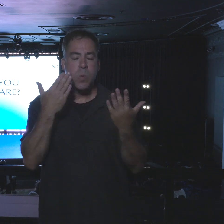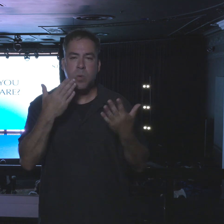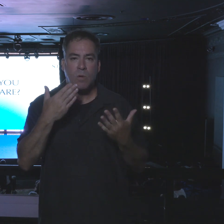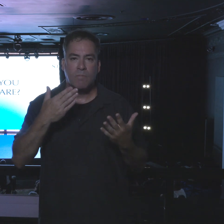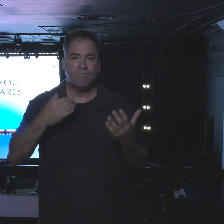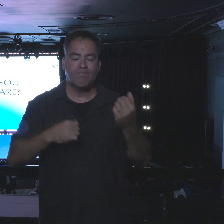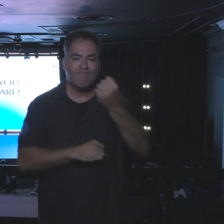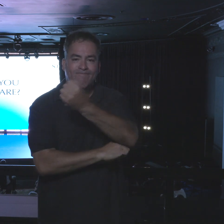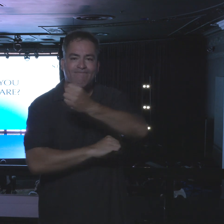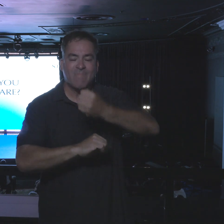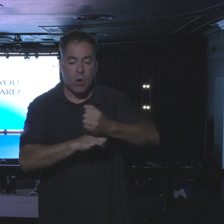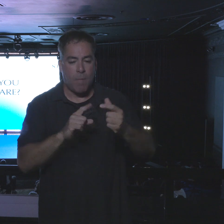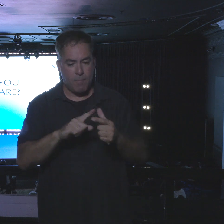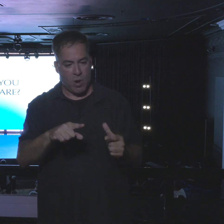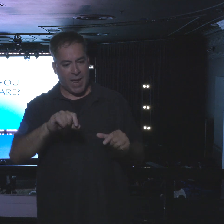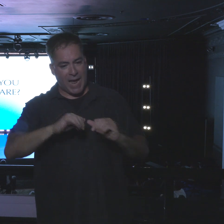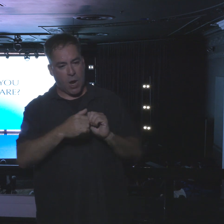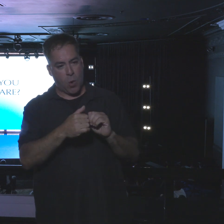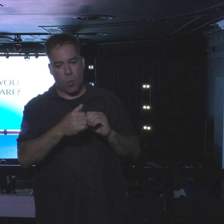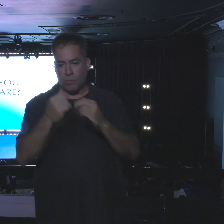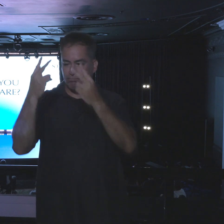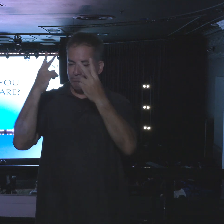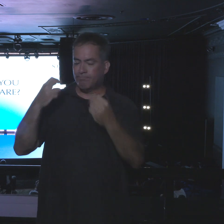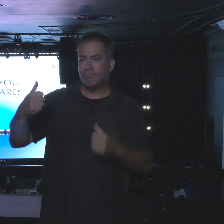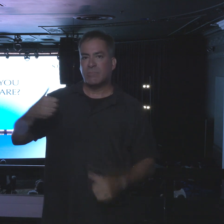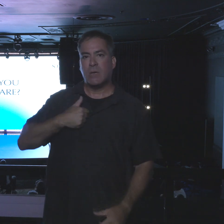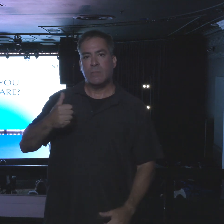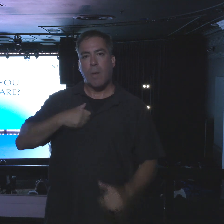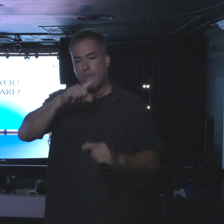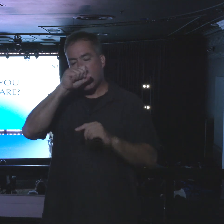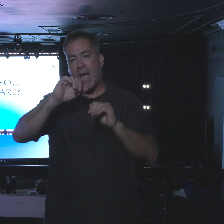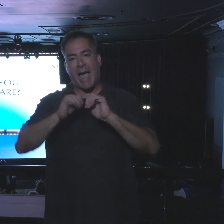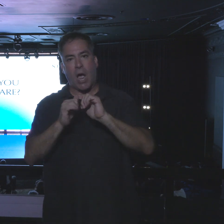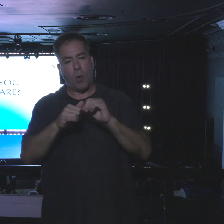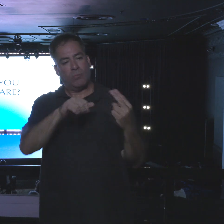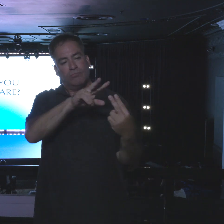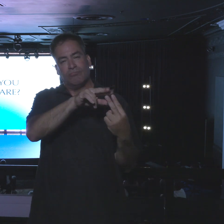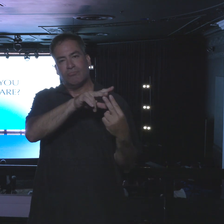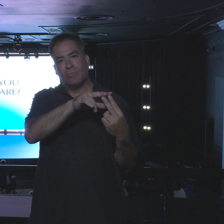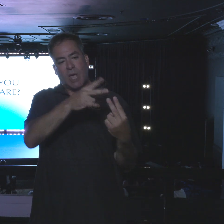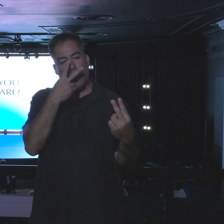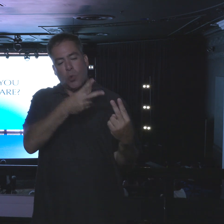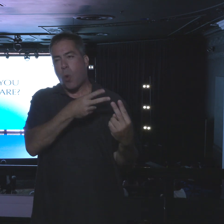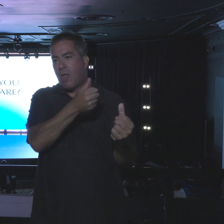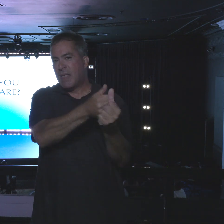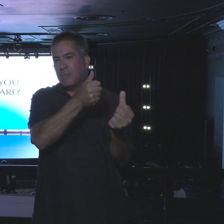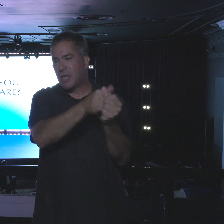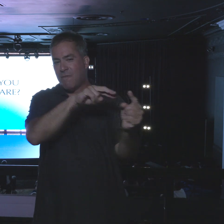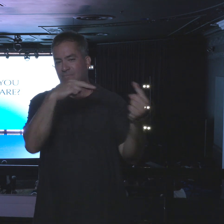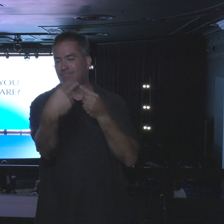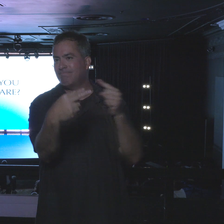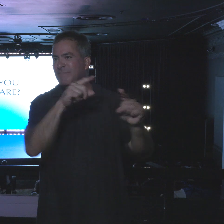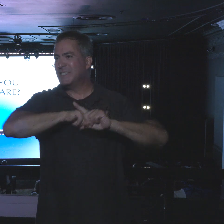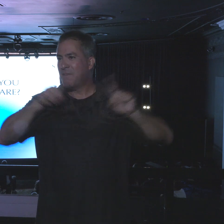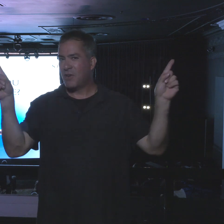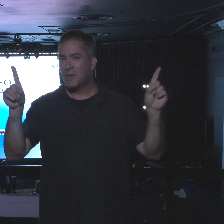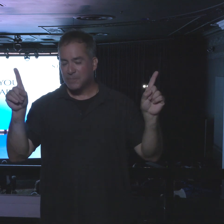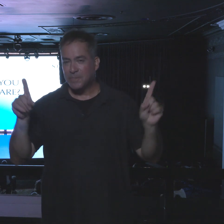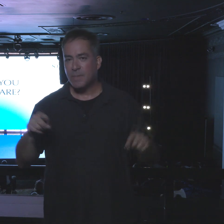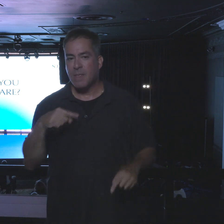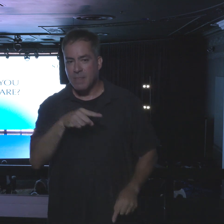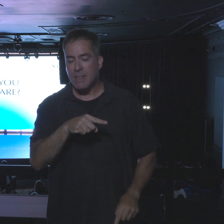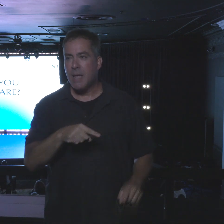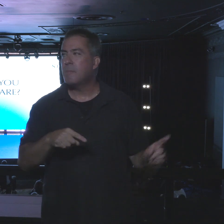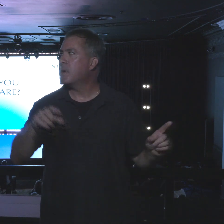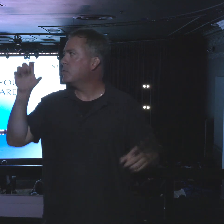they saw themselves, but because of the way they saw themselves, they